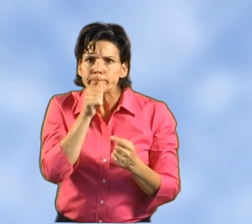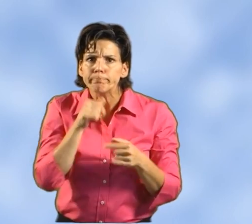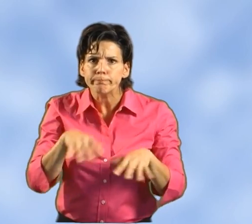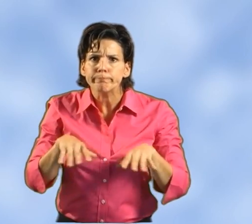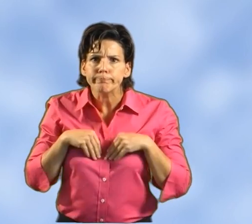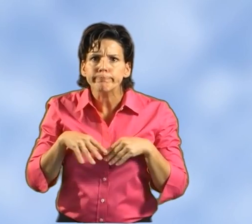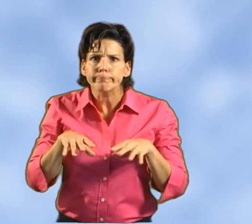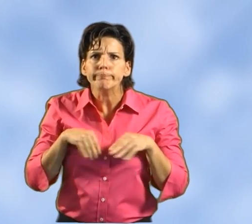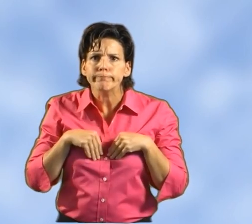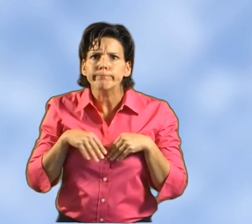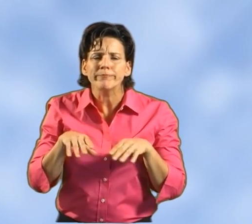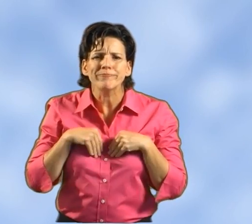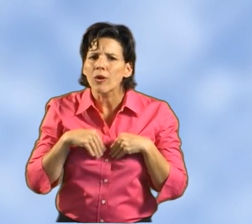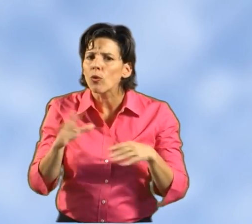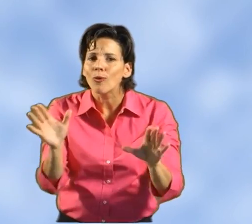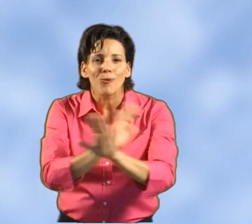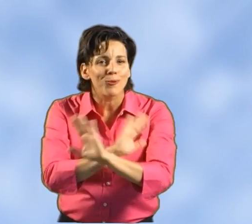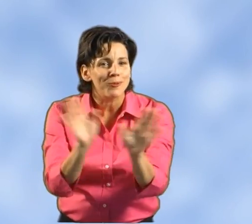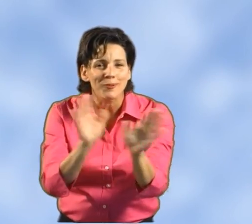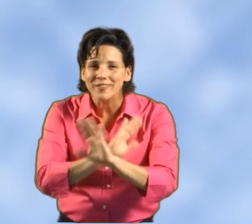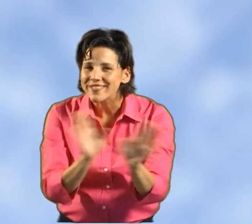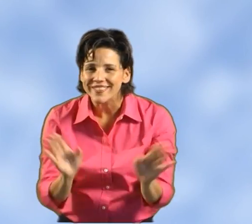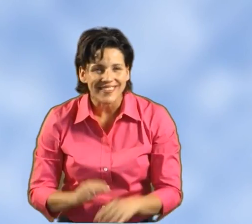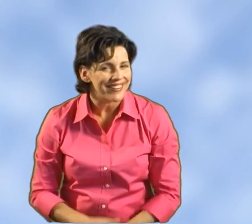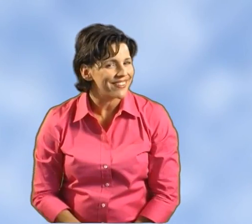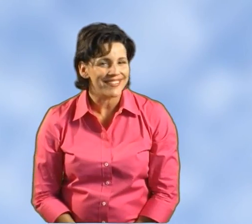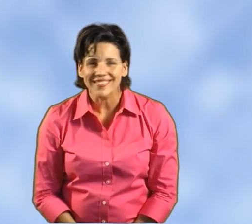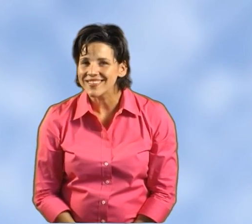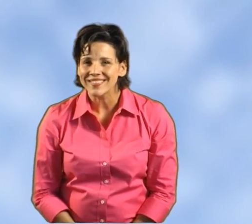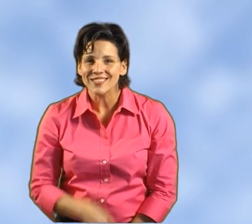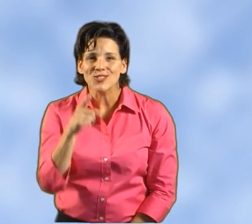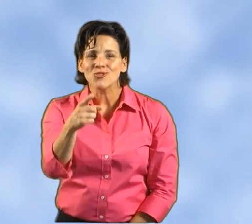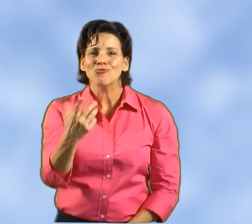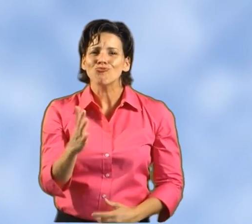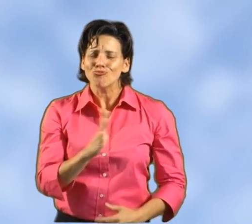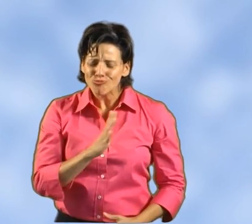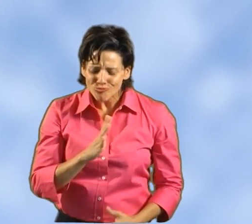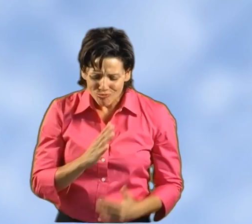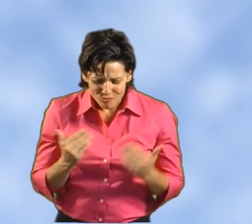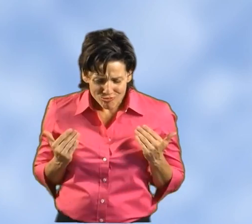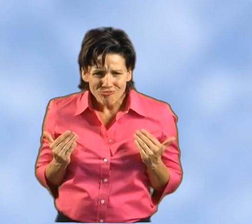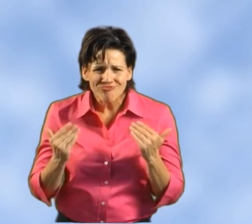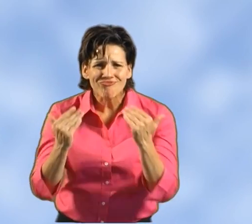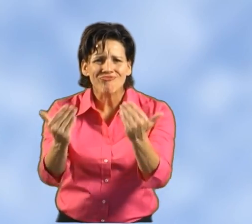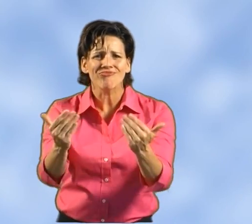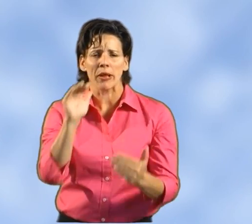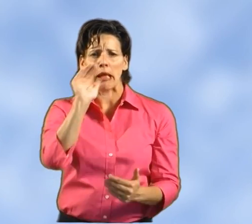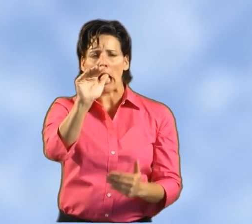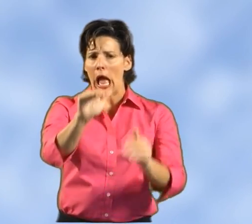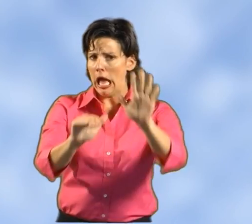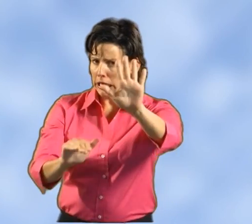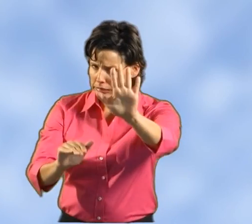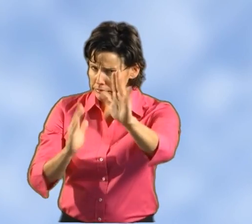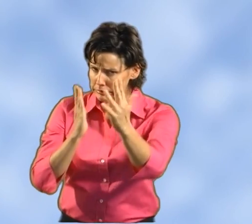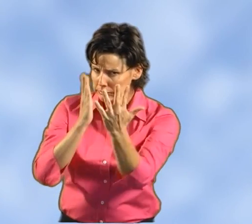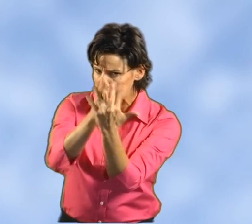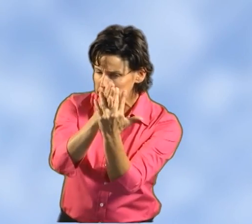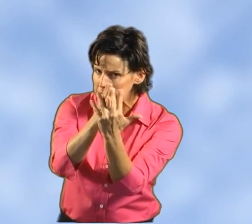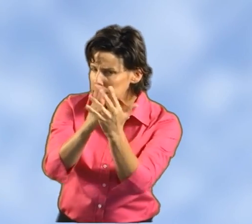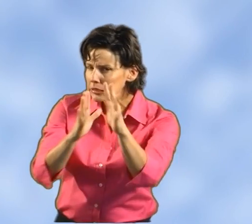you not pretend to understand something that you don't. Feel free to interrupt, to